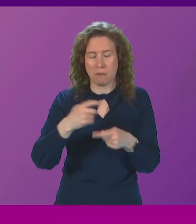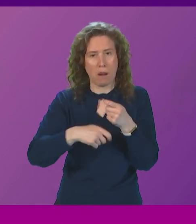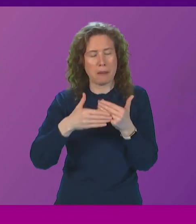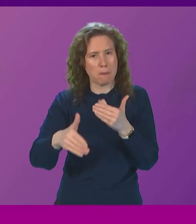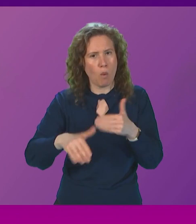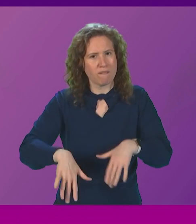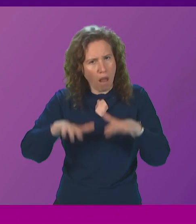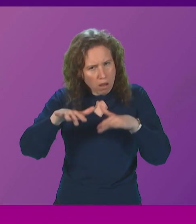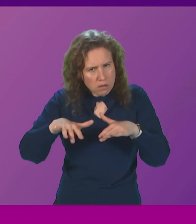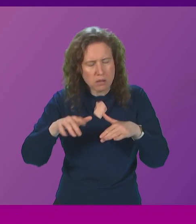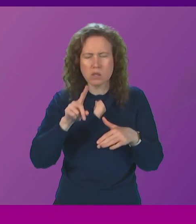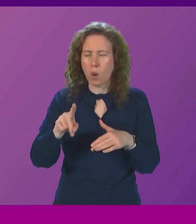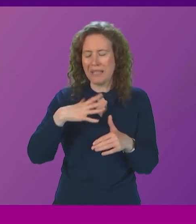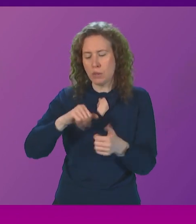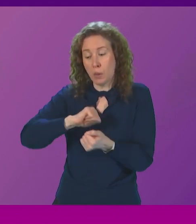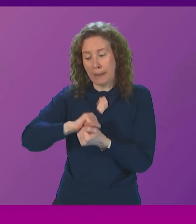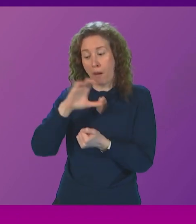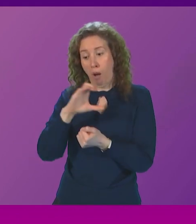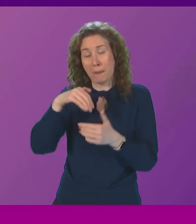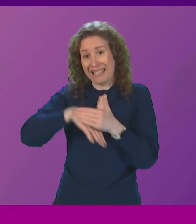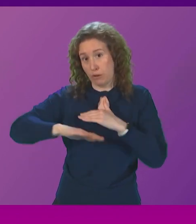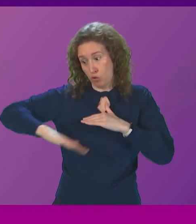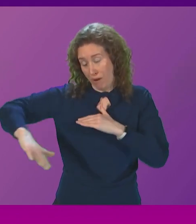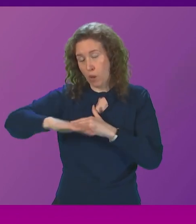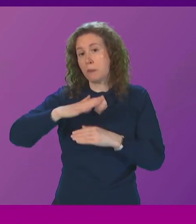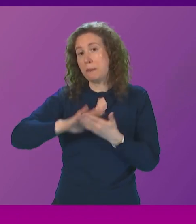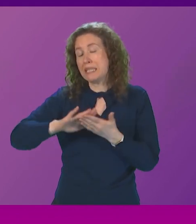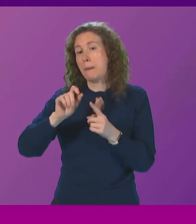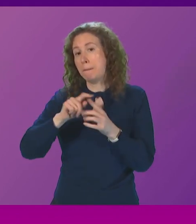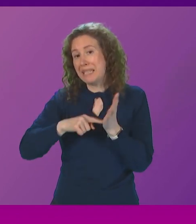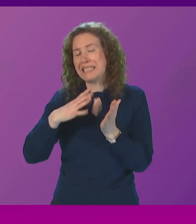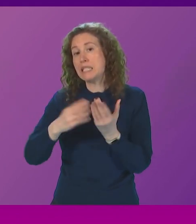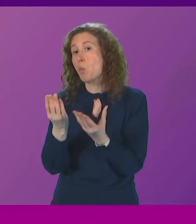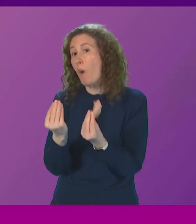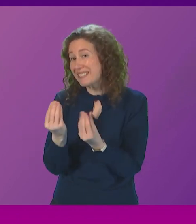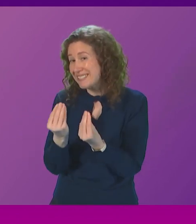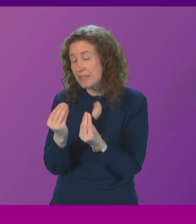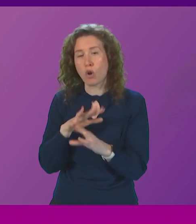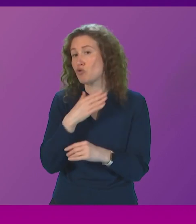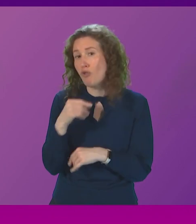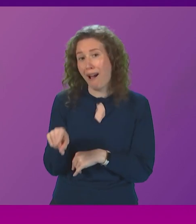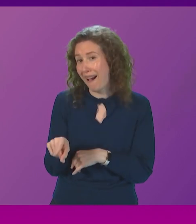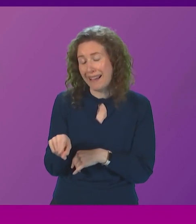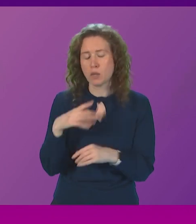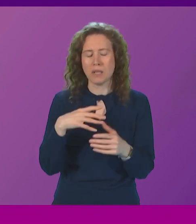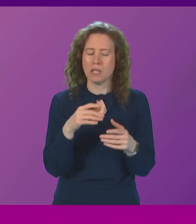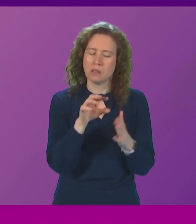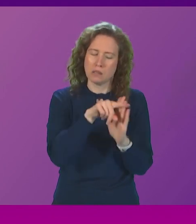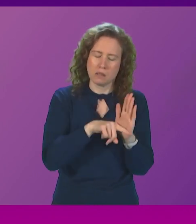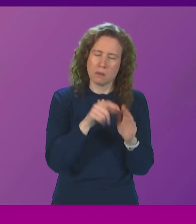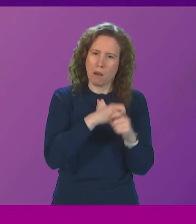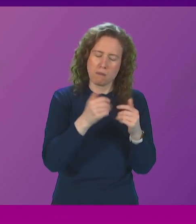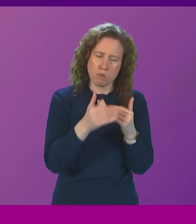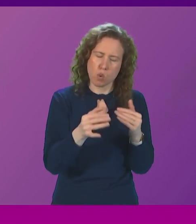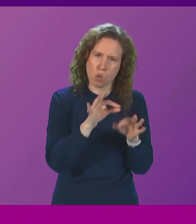so to keep carbon in the ground the report says we need to keep peatlands wet so will the first minister tighten up the regulations for forestry and peatlands